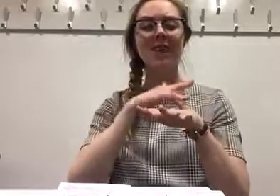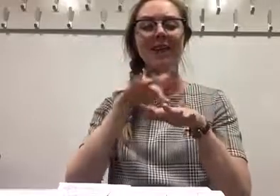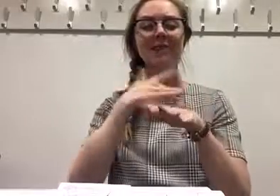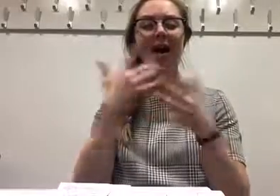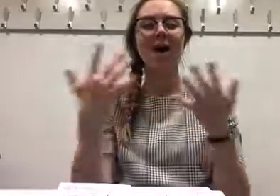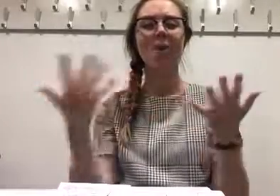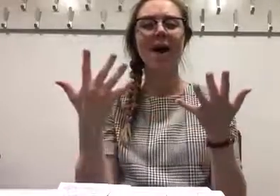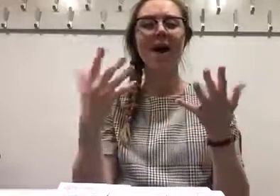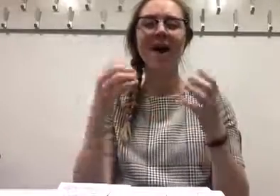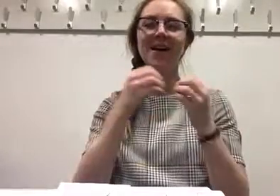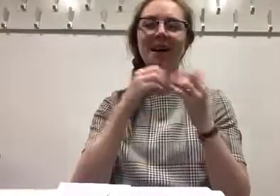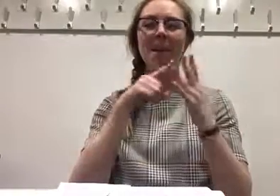Or someone oh